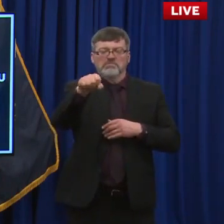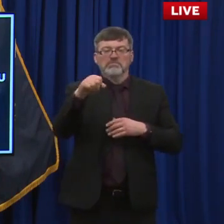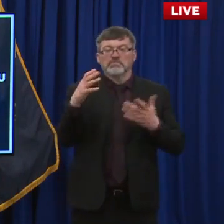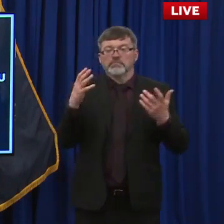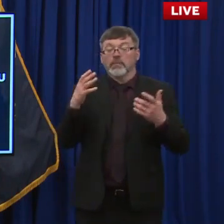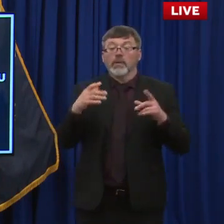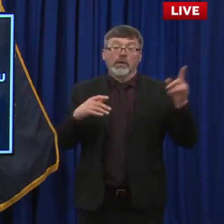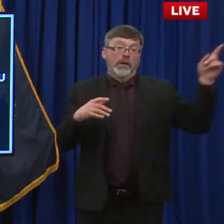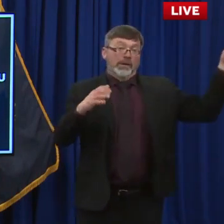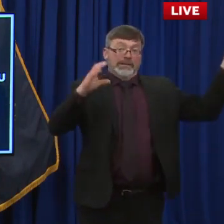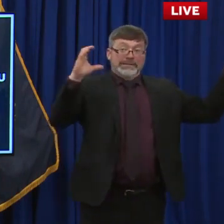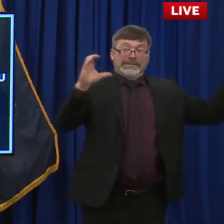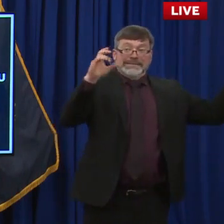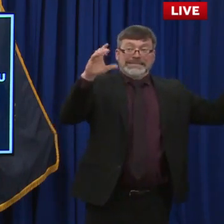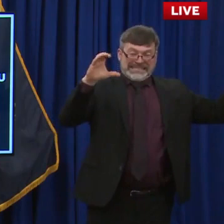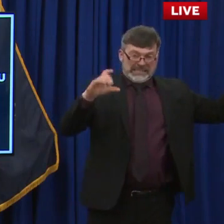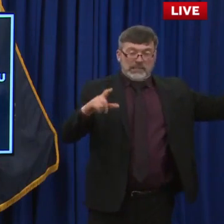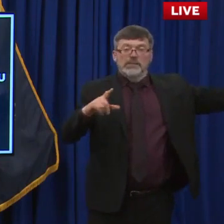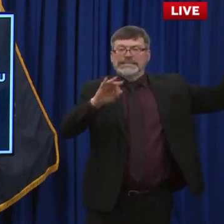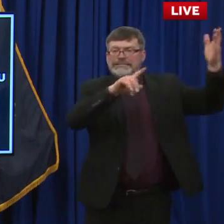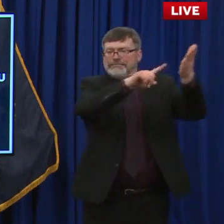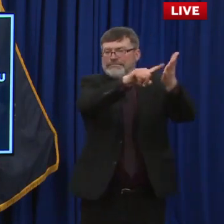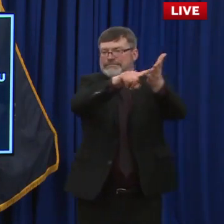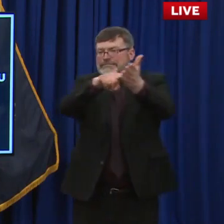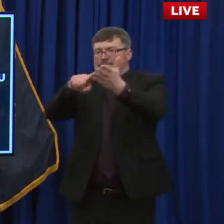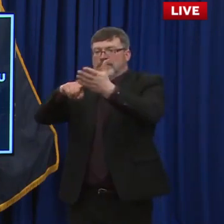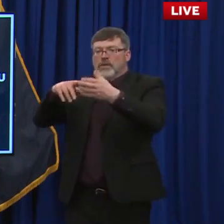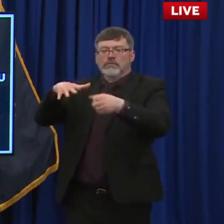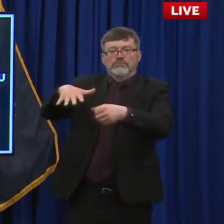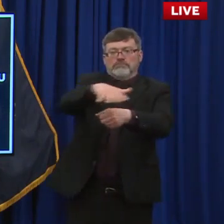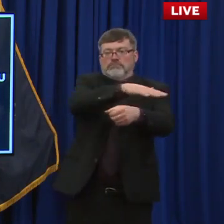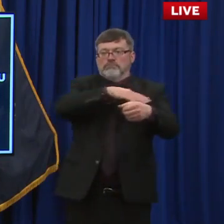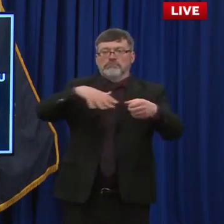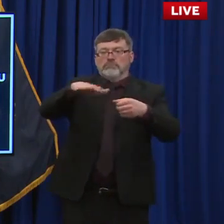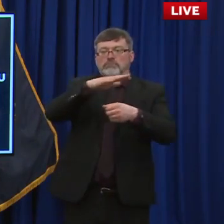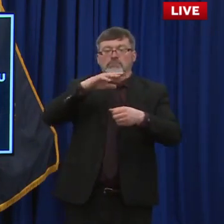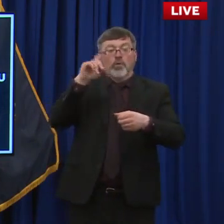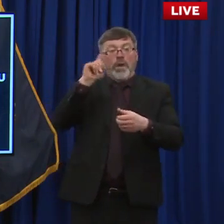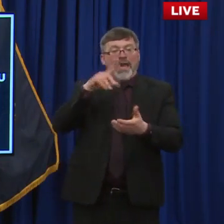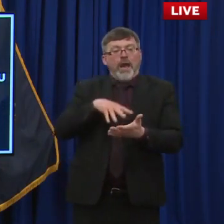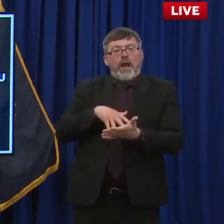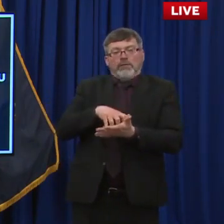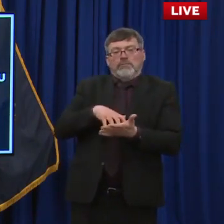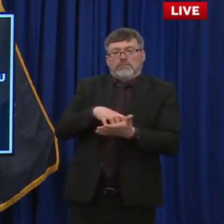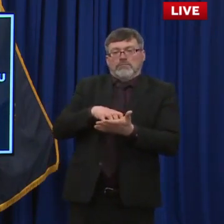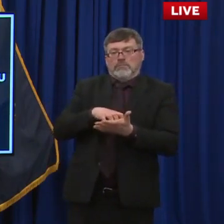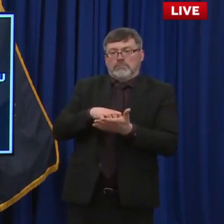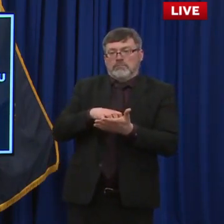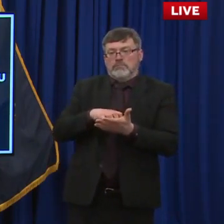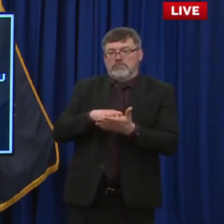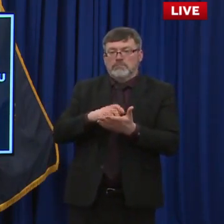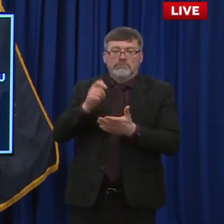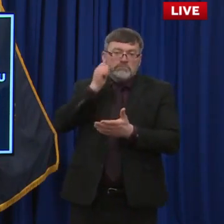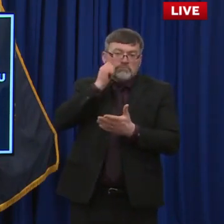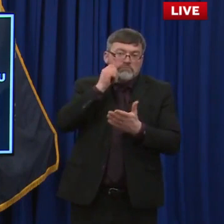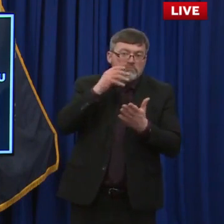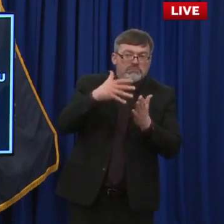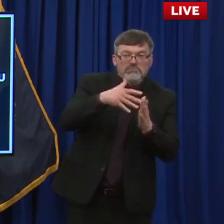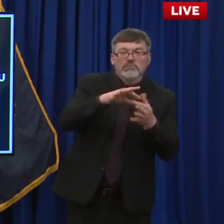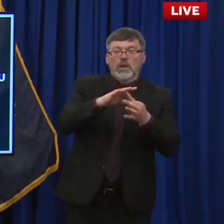at areas that are considered to be vulnerable and whether states are making good progress in reaching vulnerable populations.